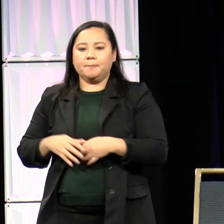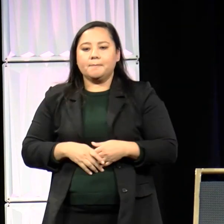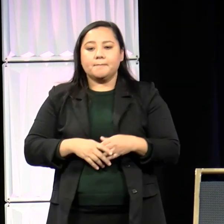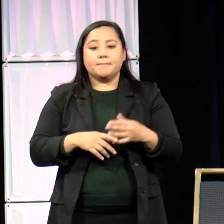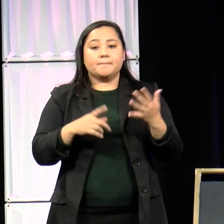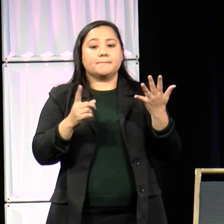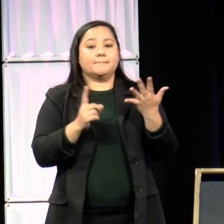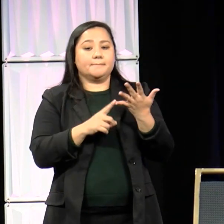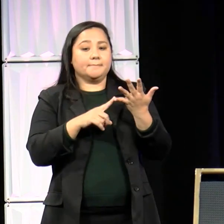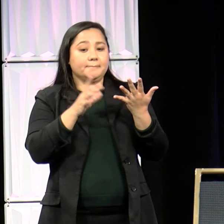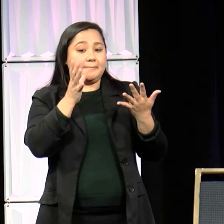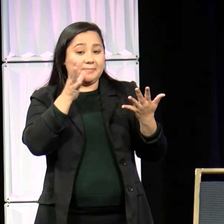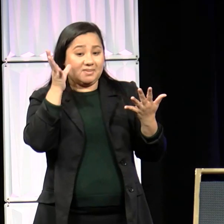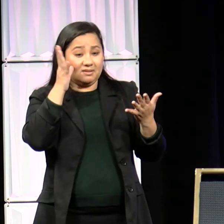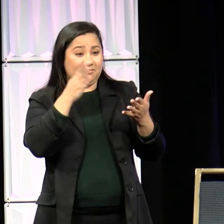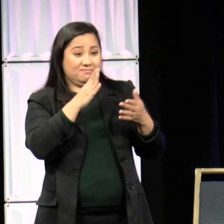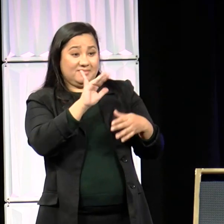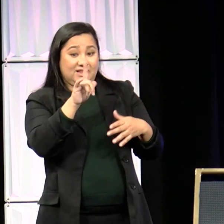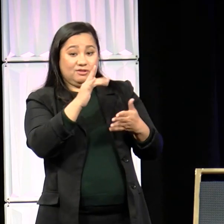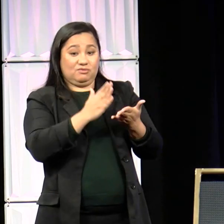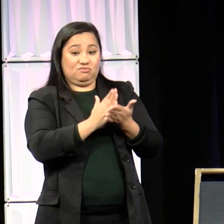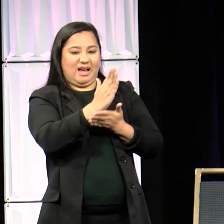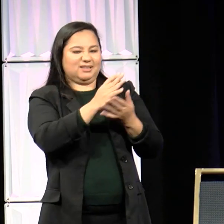bill of rights and a black girl's bill of rights.